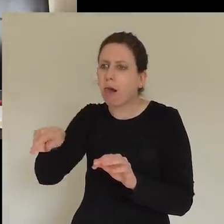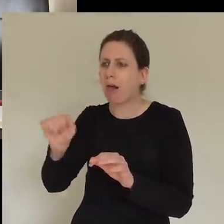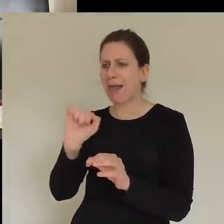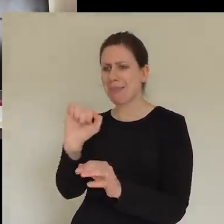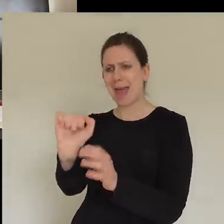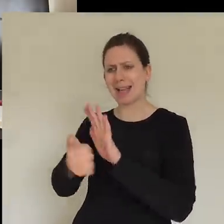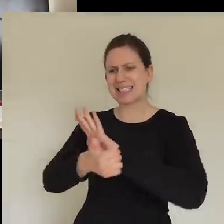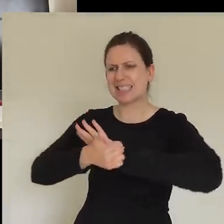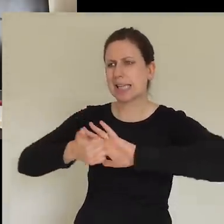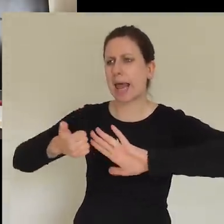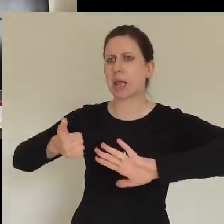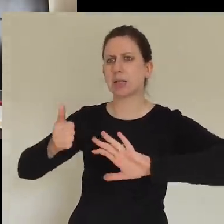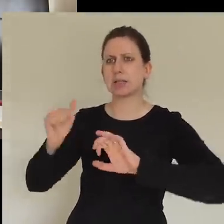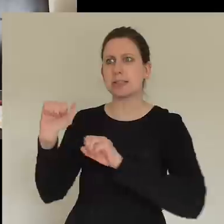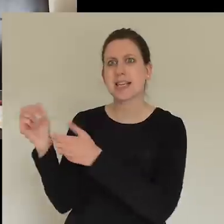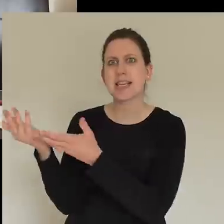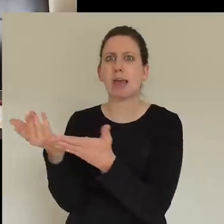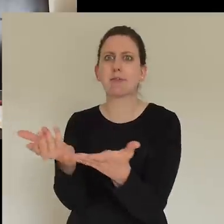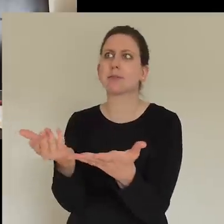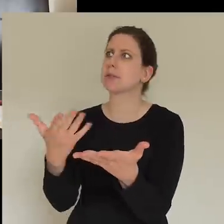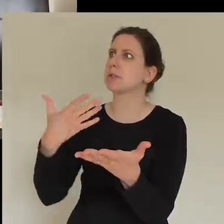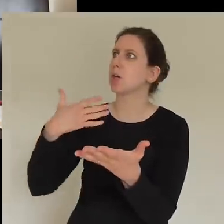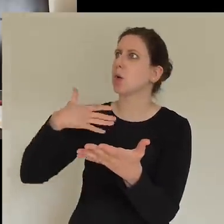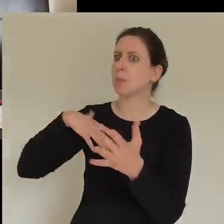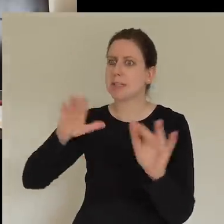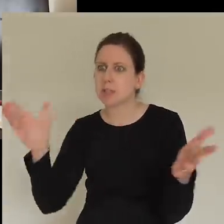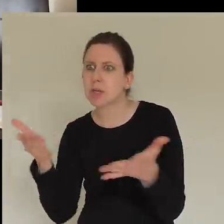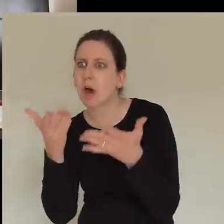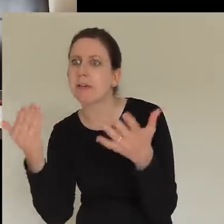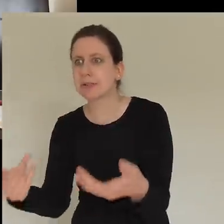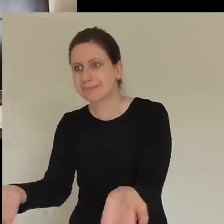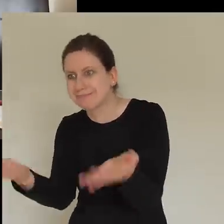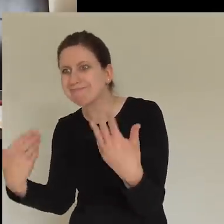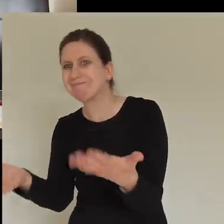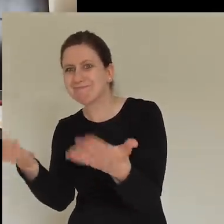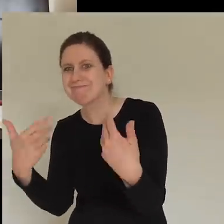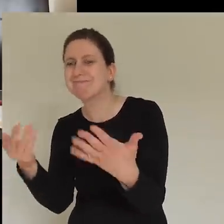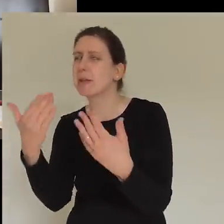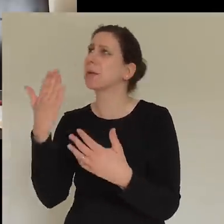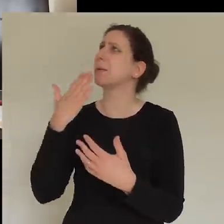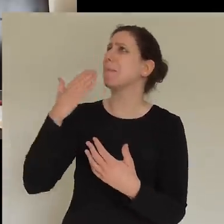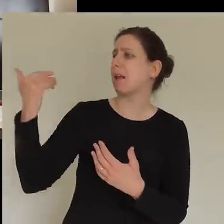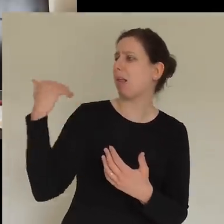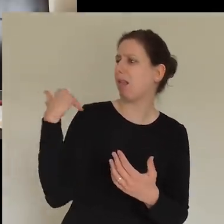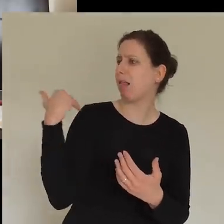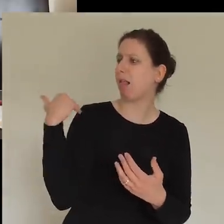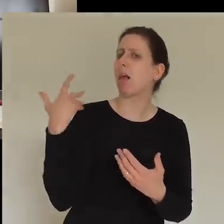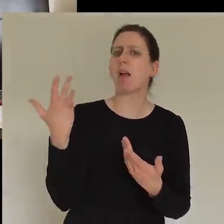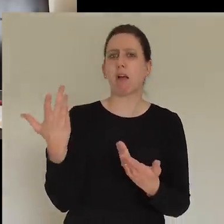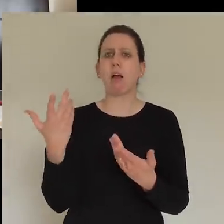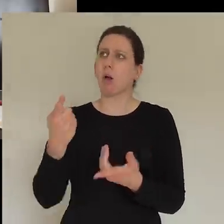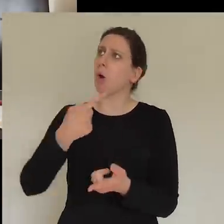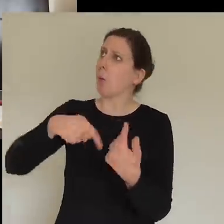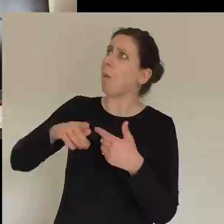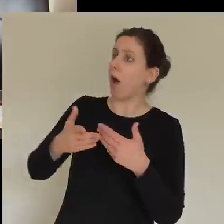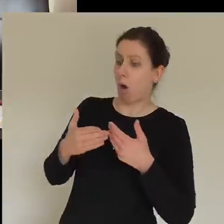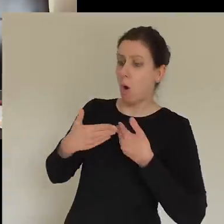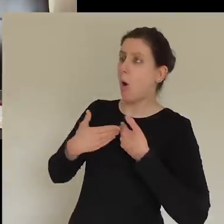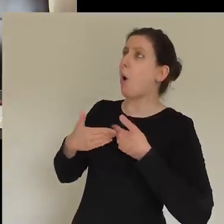speak to us about them? And Father, we just say we're open to whatever you want to say in this time. Father, if we've been comparing ourselves,